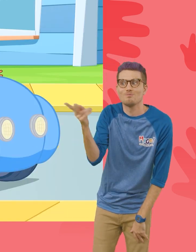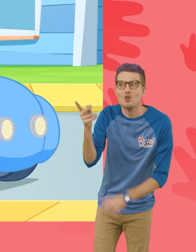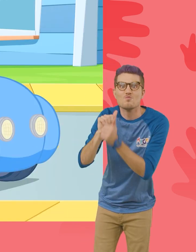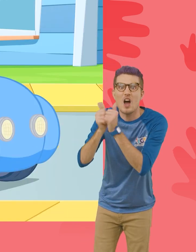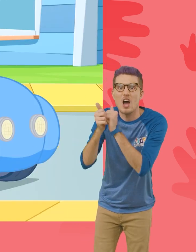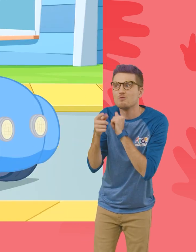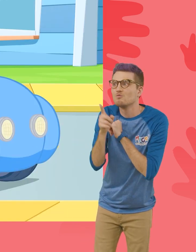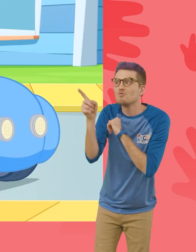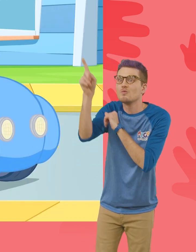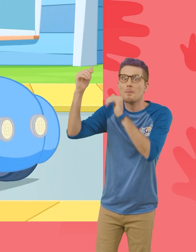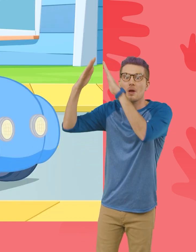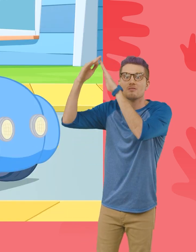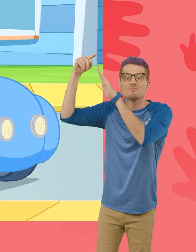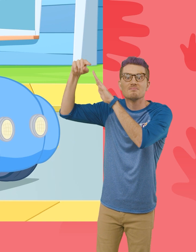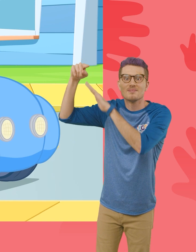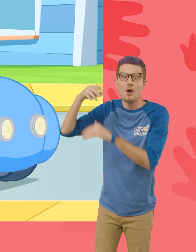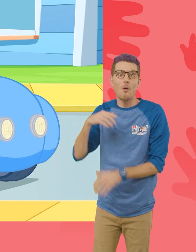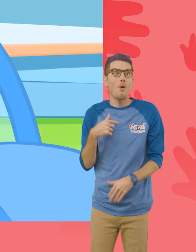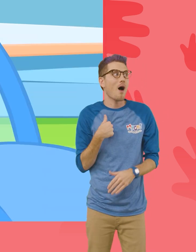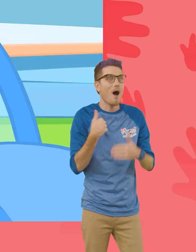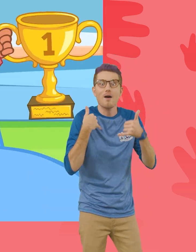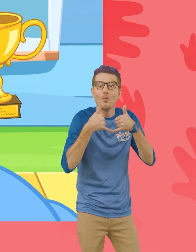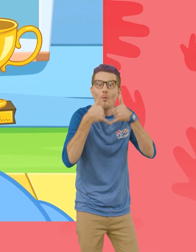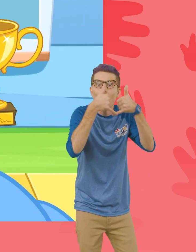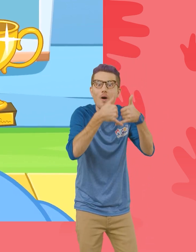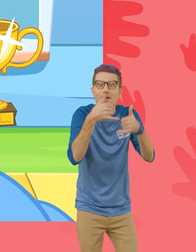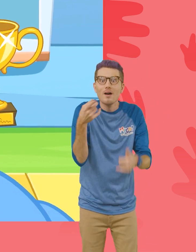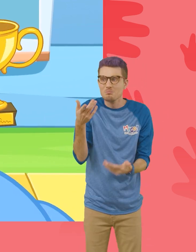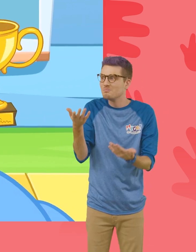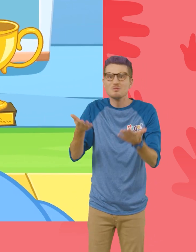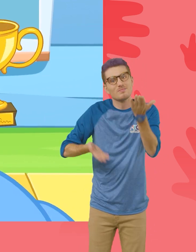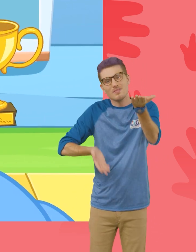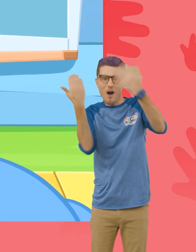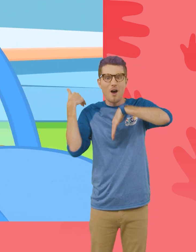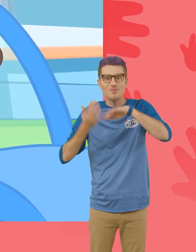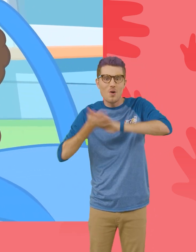racing to the mountaintop. I've got an award for that. Let's go!